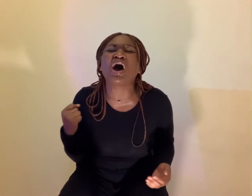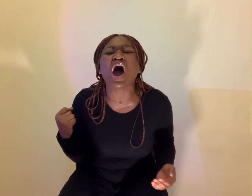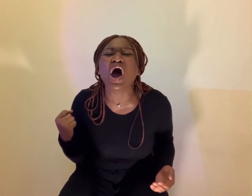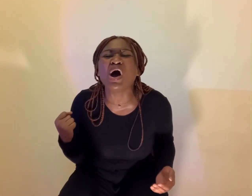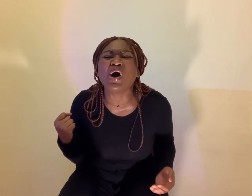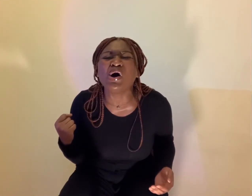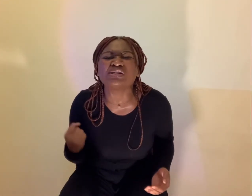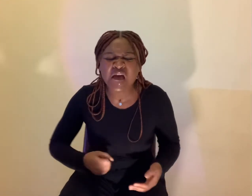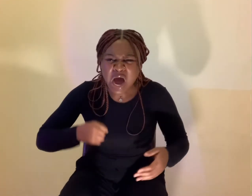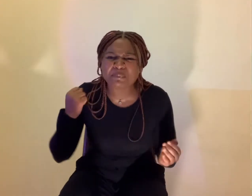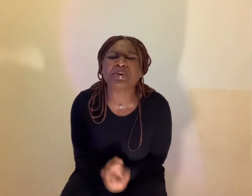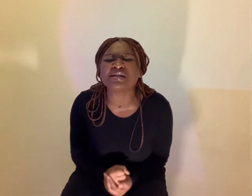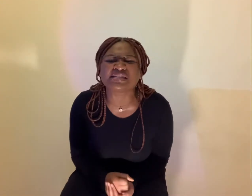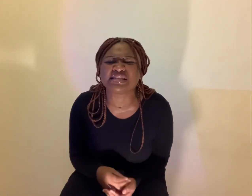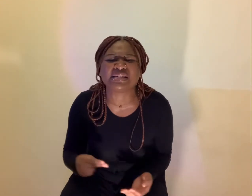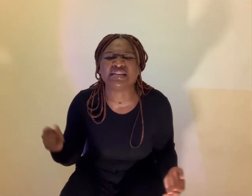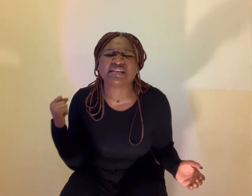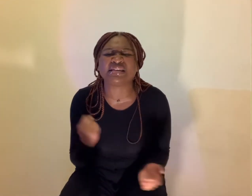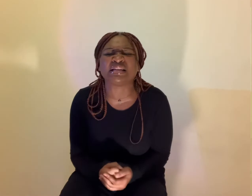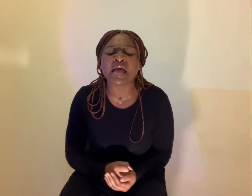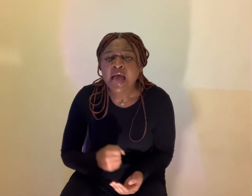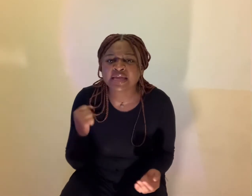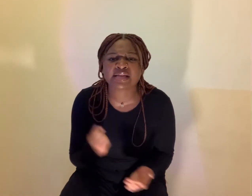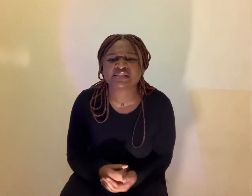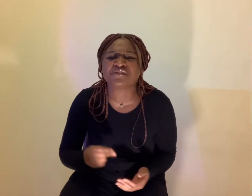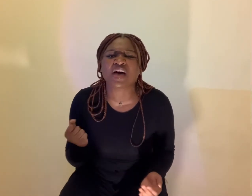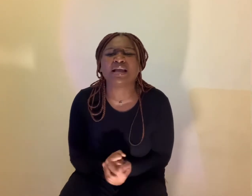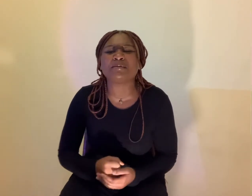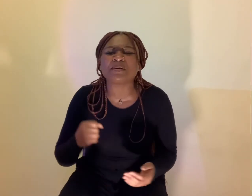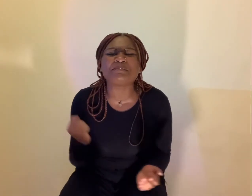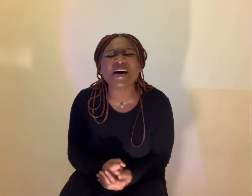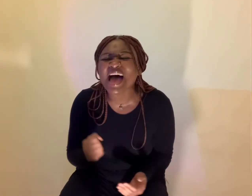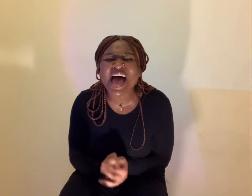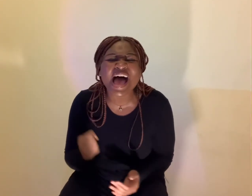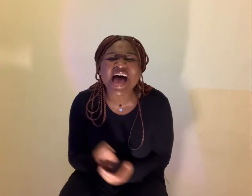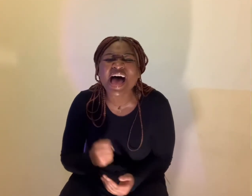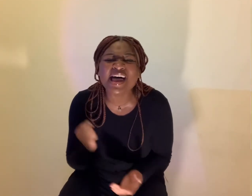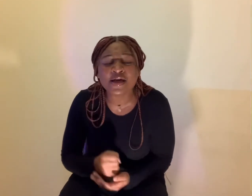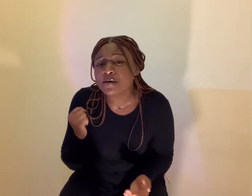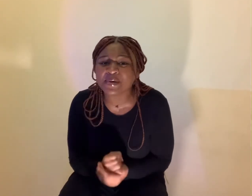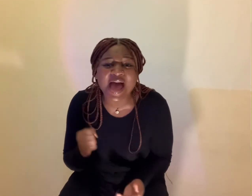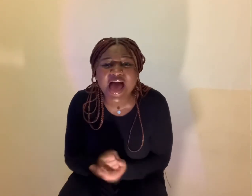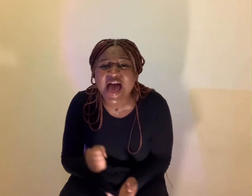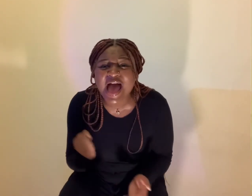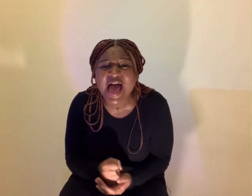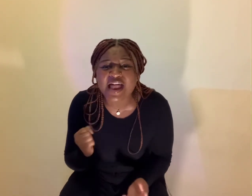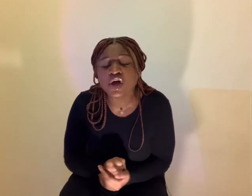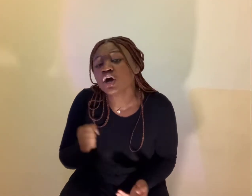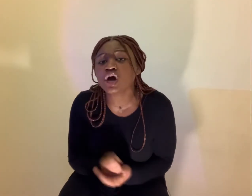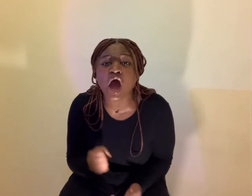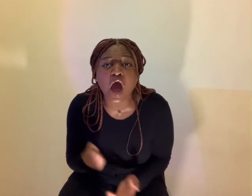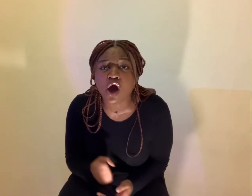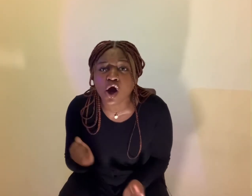old a person can develop a bad bad cold